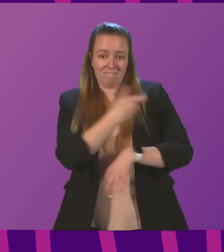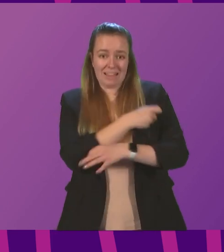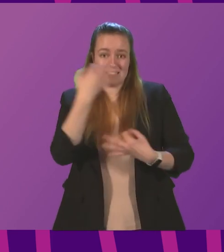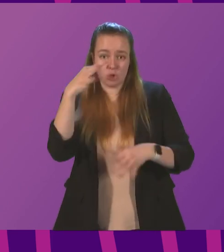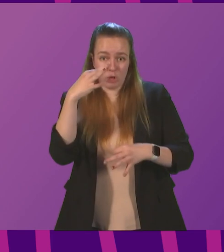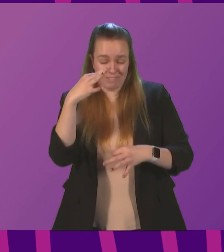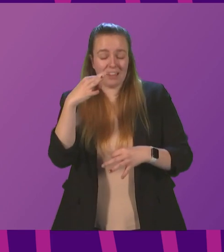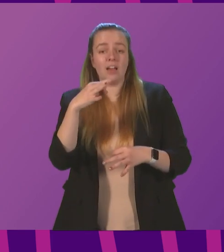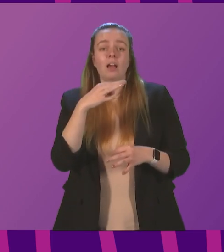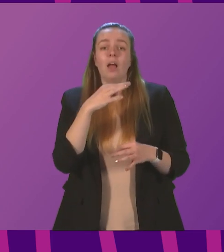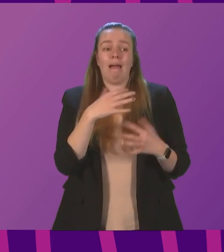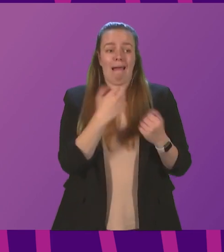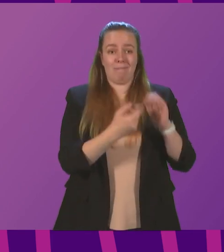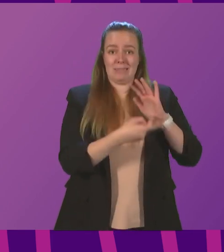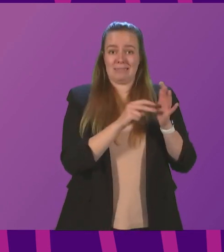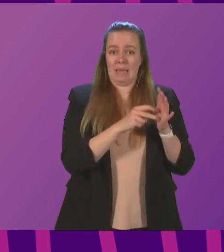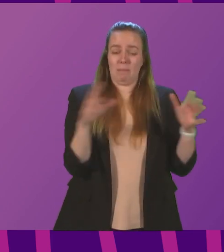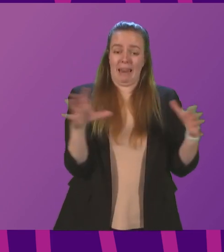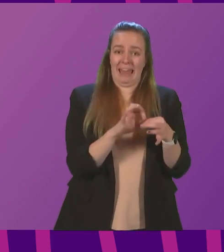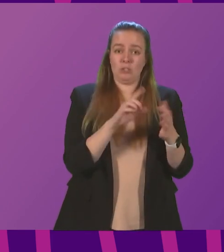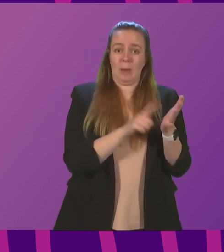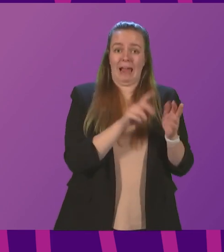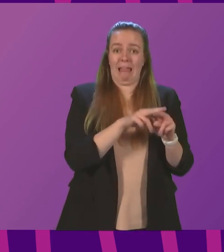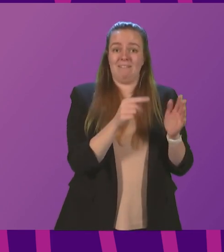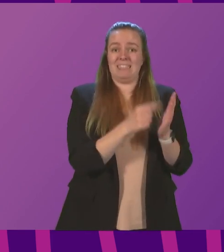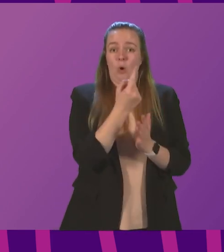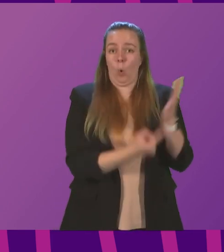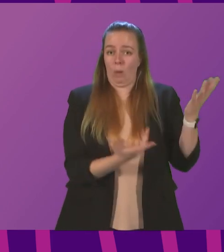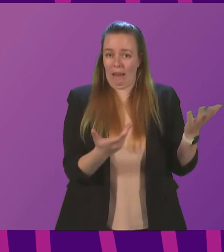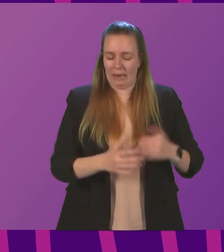and build a scheme built entirely around lateral flow testing?